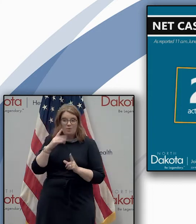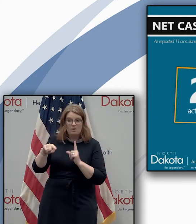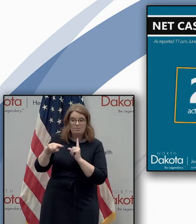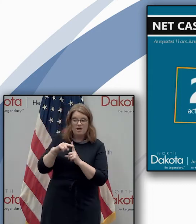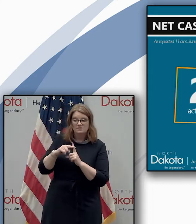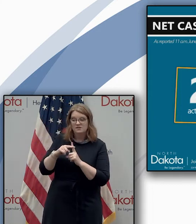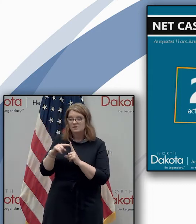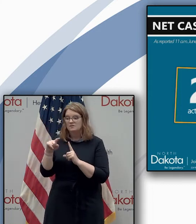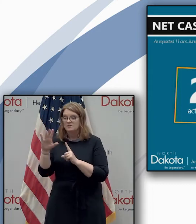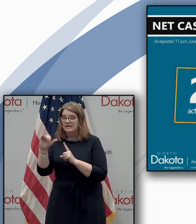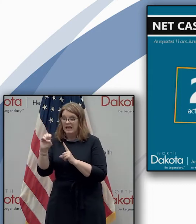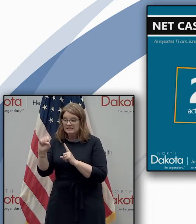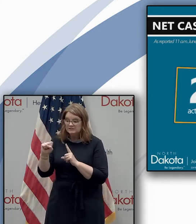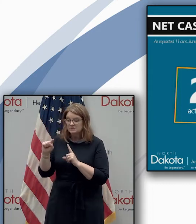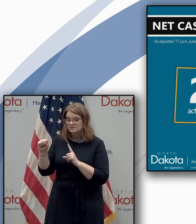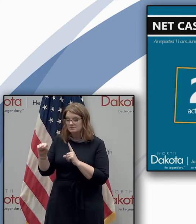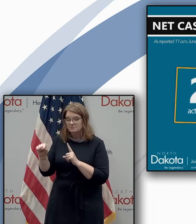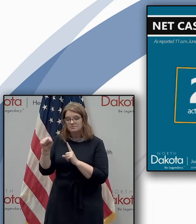those actives are